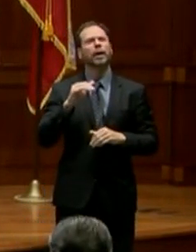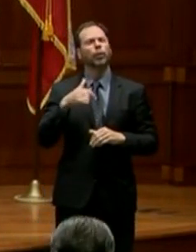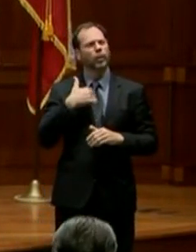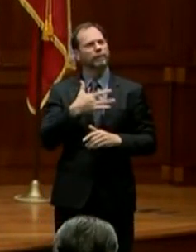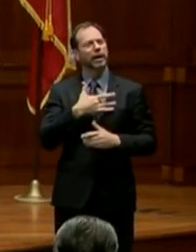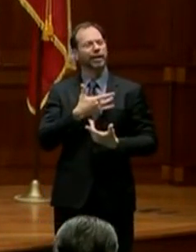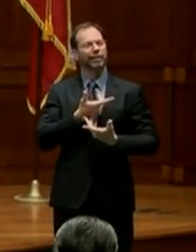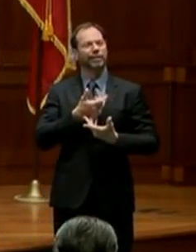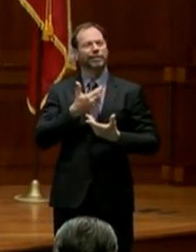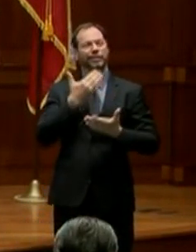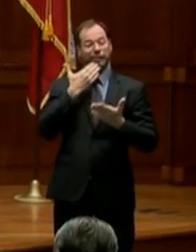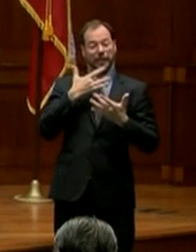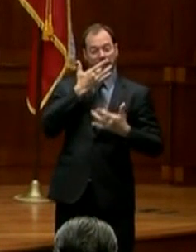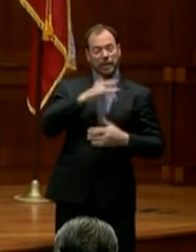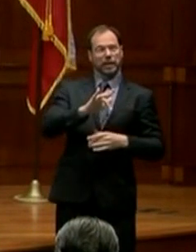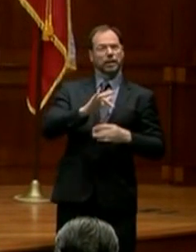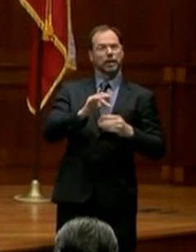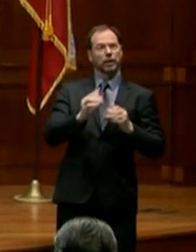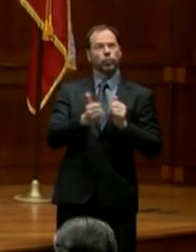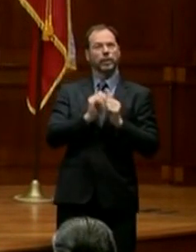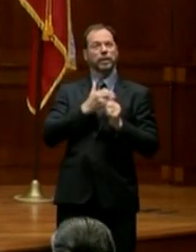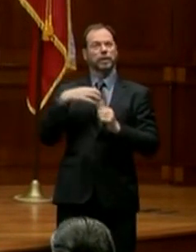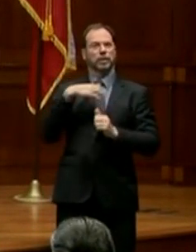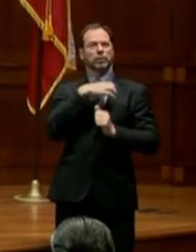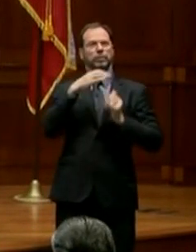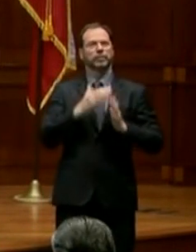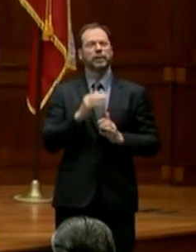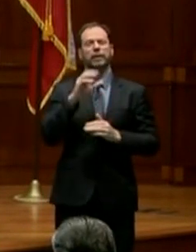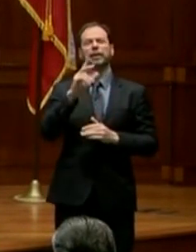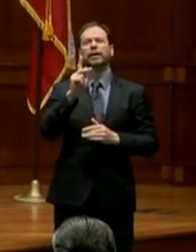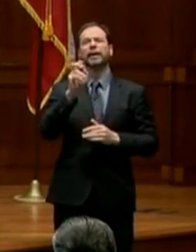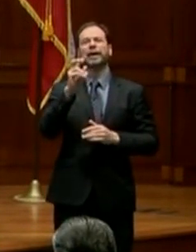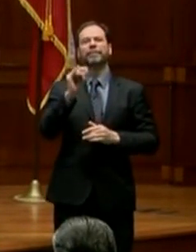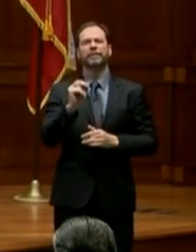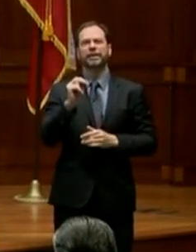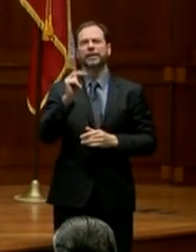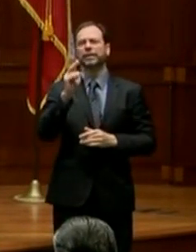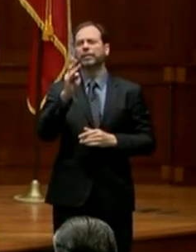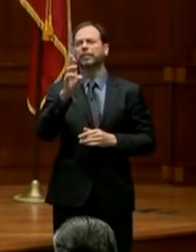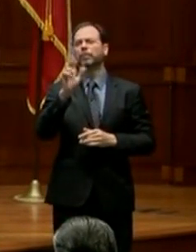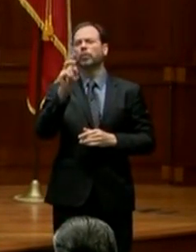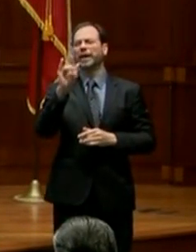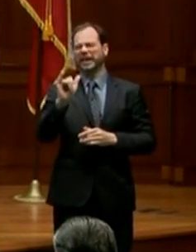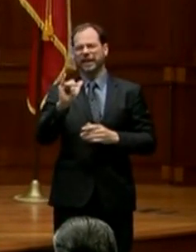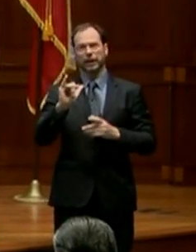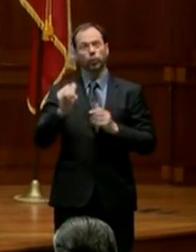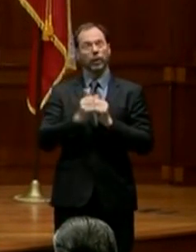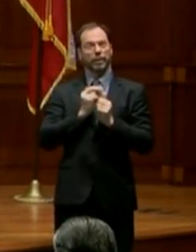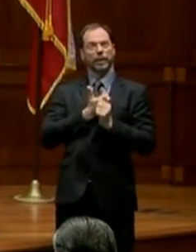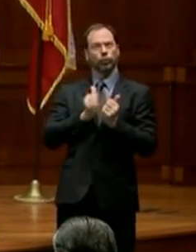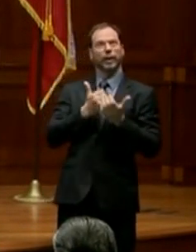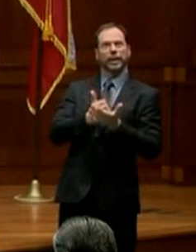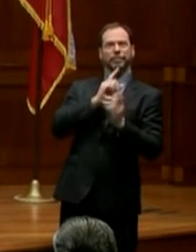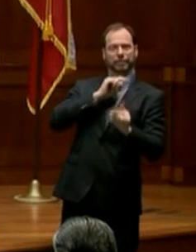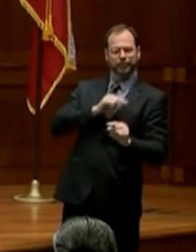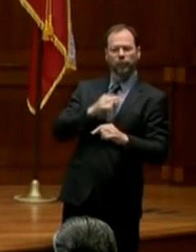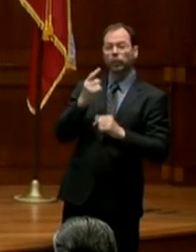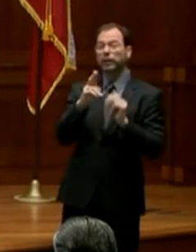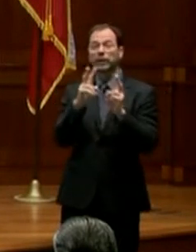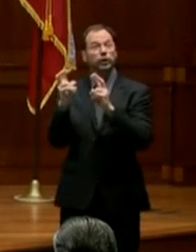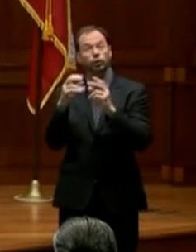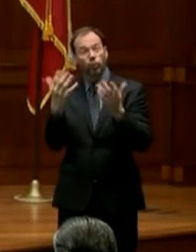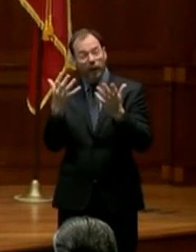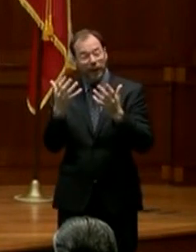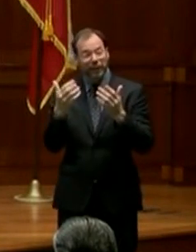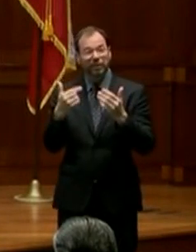pleased to have with us Congressman Kevin Brady. One of the issues that we all face is our